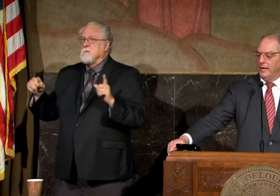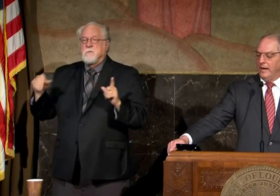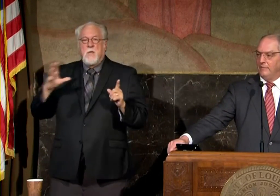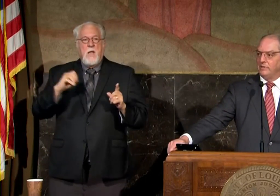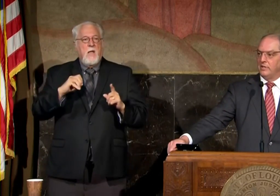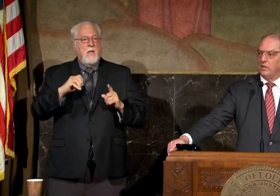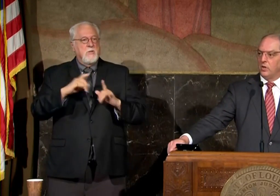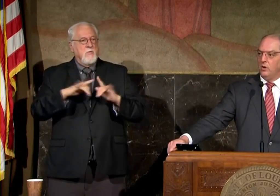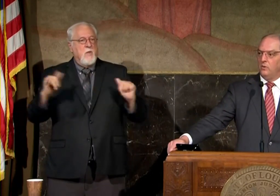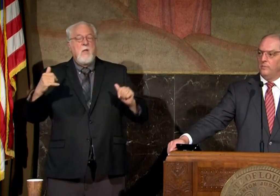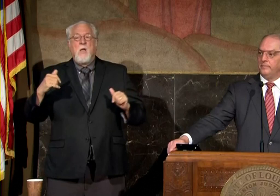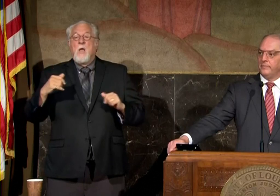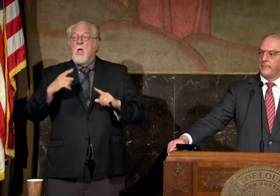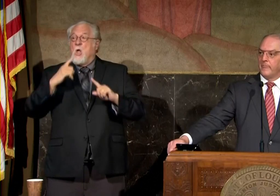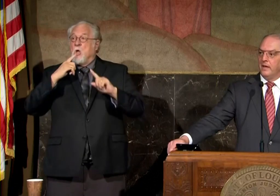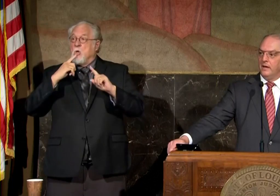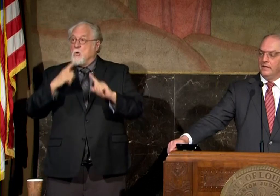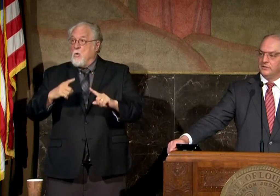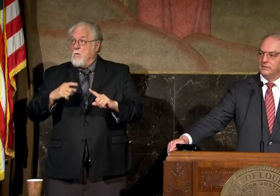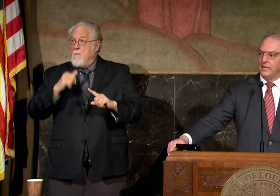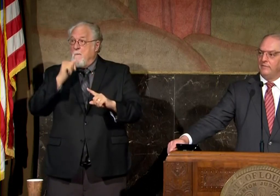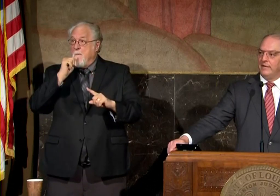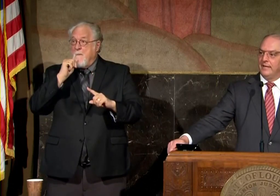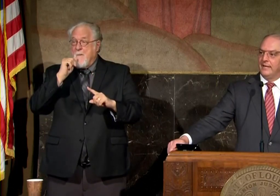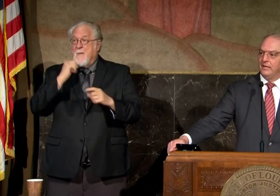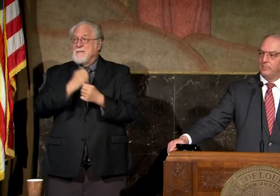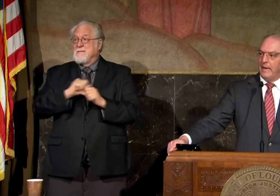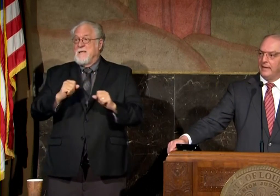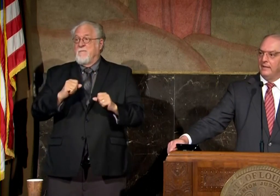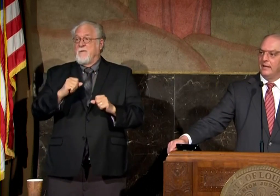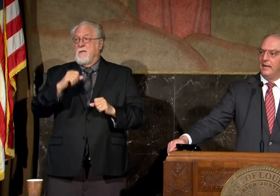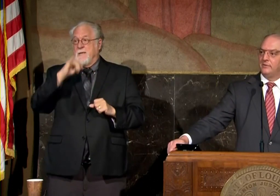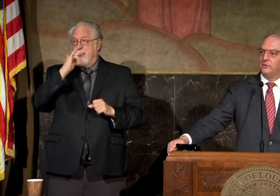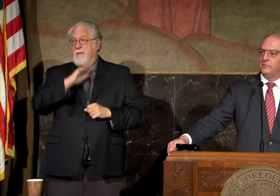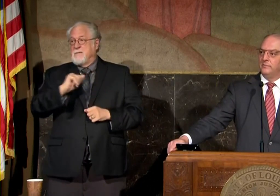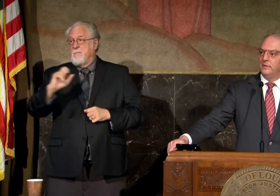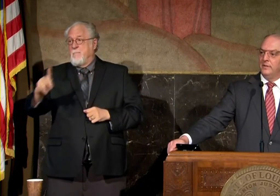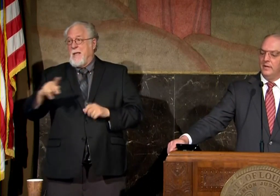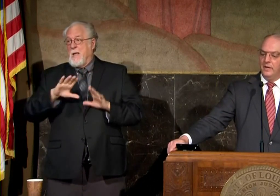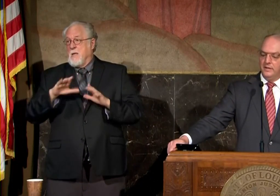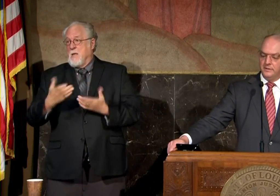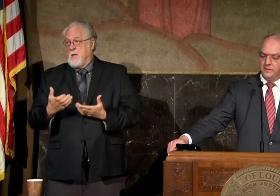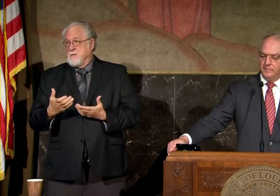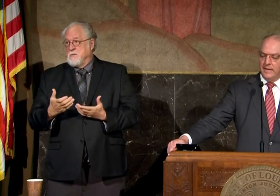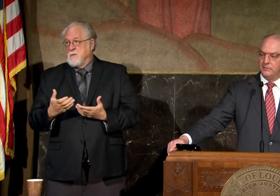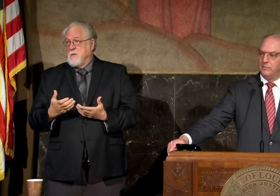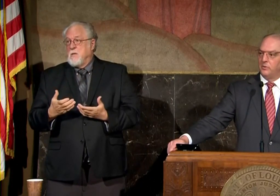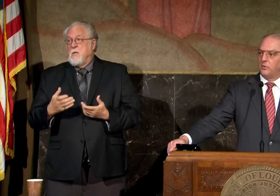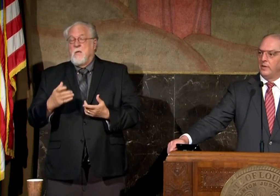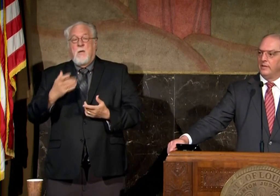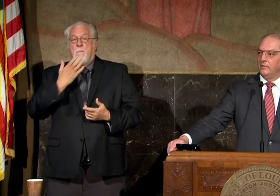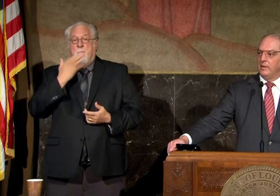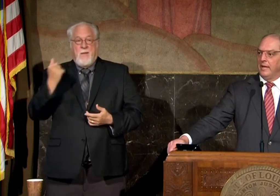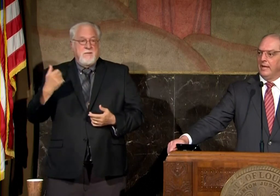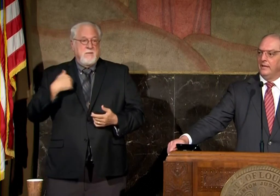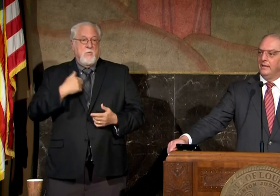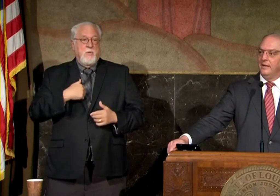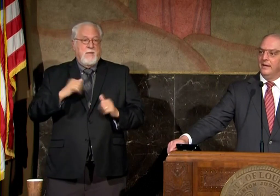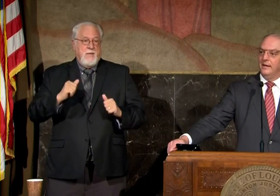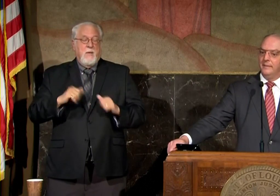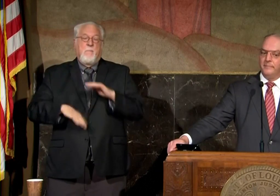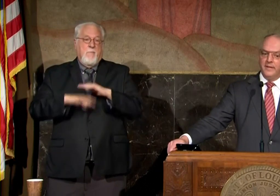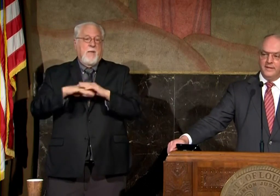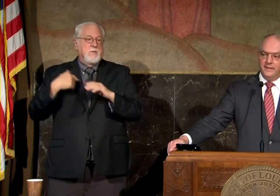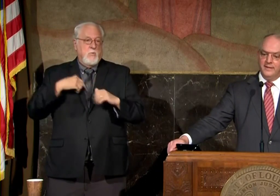uh obviously the goal is to safely get kids back in the classroom uh to the maximum degree that we can